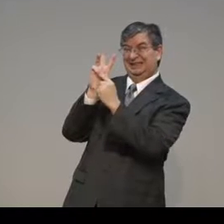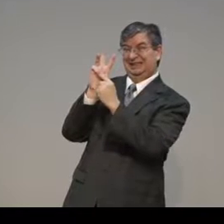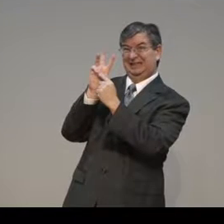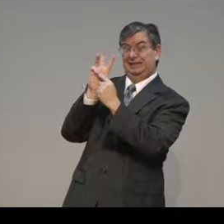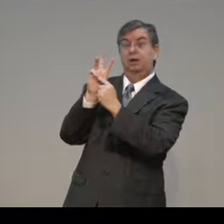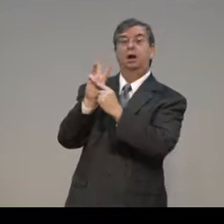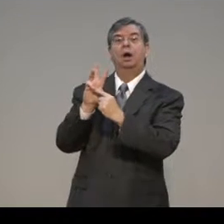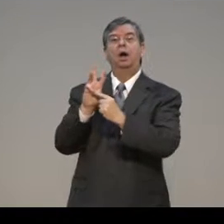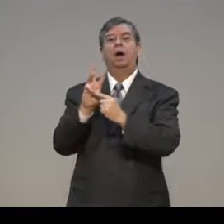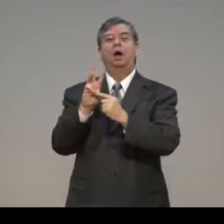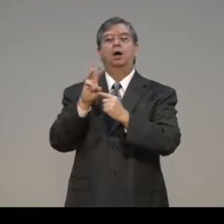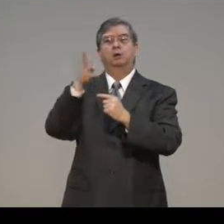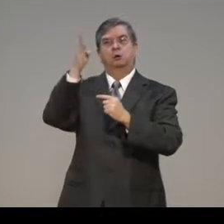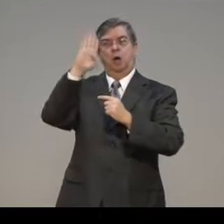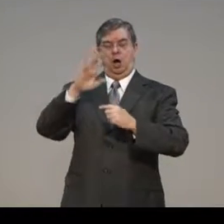When you get to Genesis chapter 6,